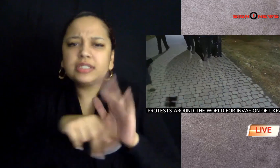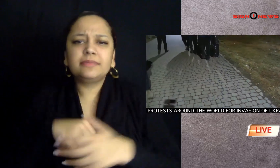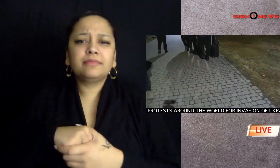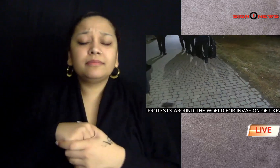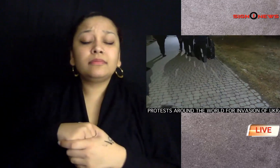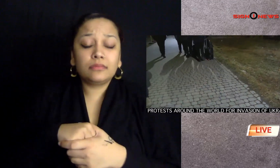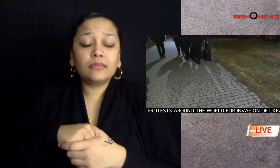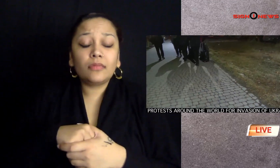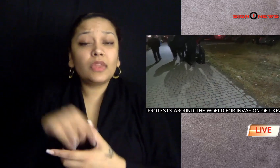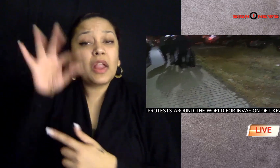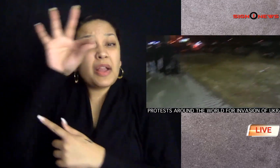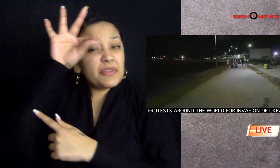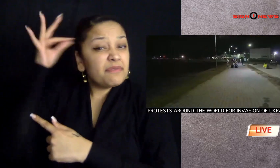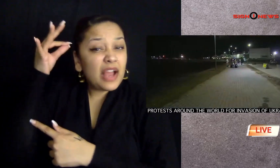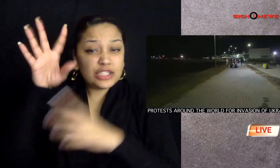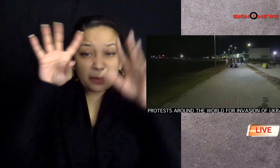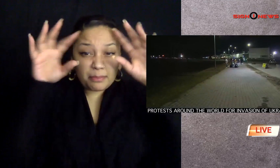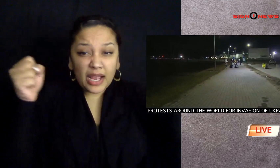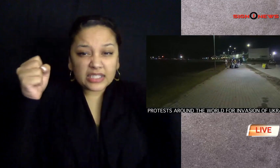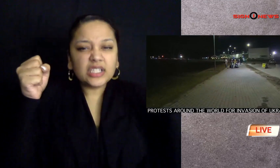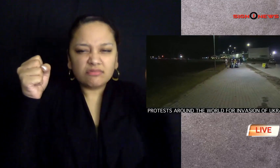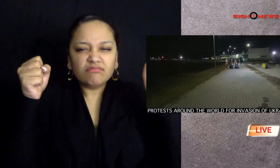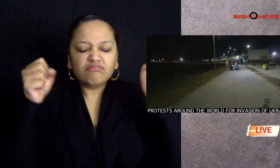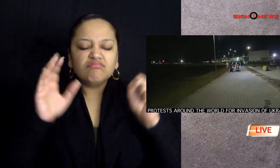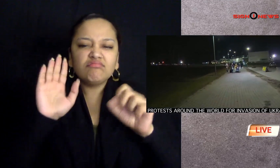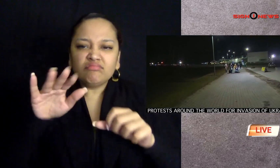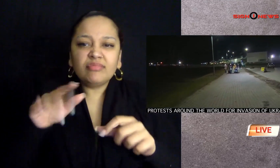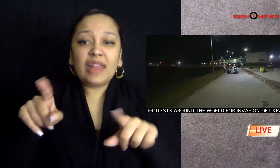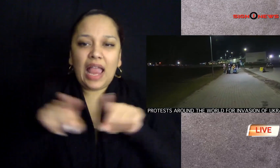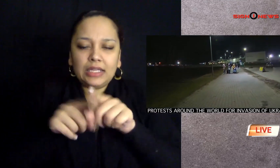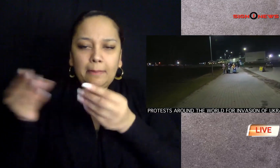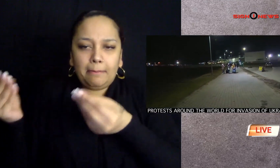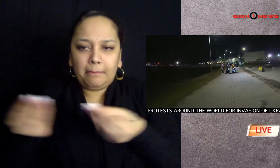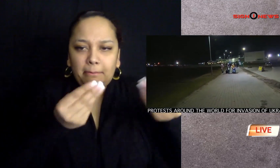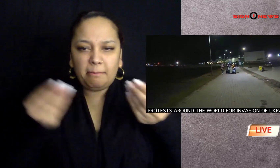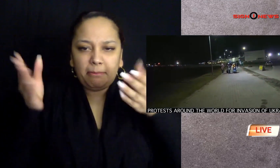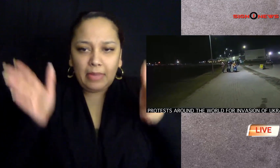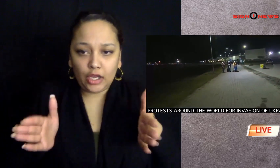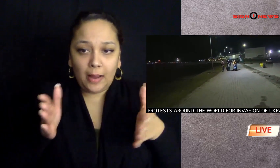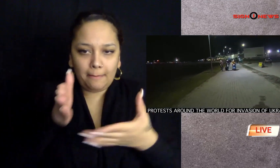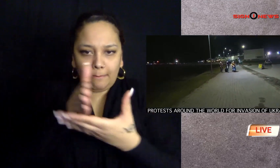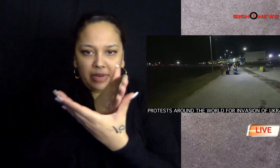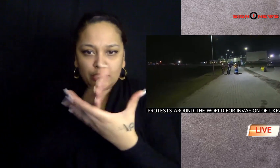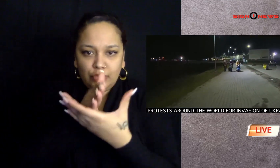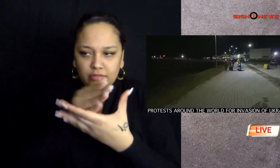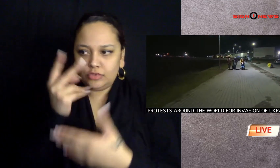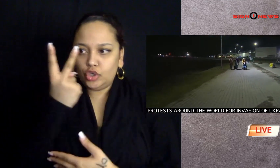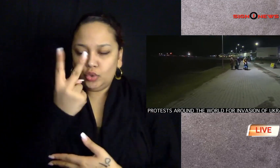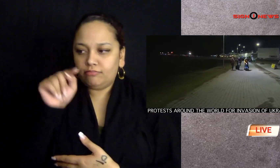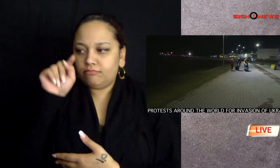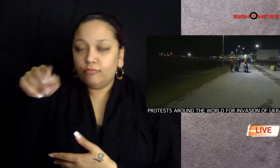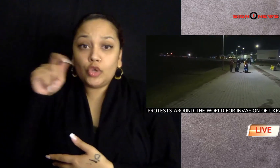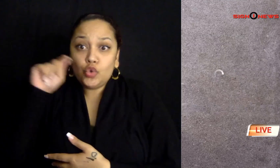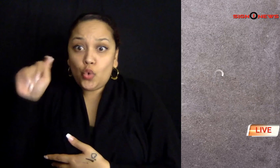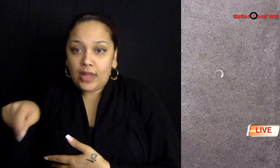sectors and visa policy and France's president is positioning himself